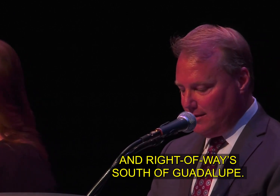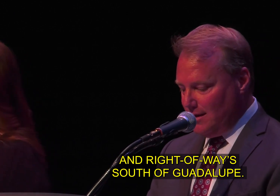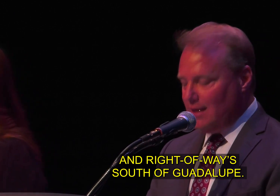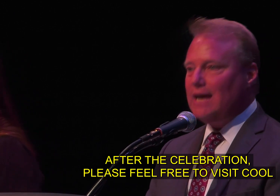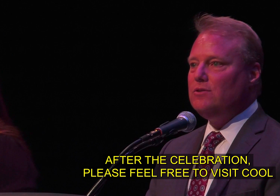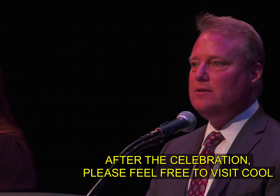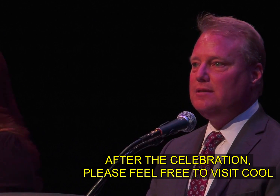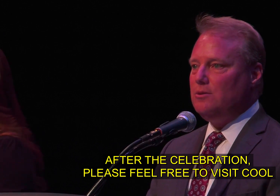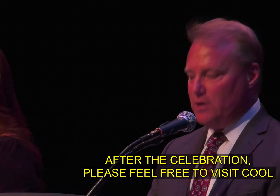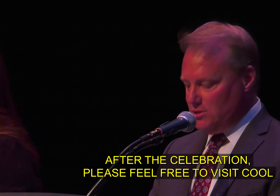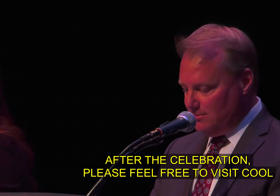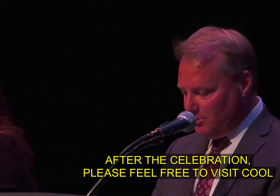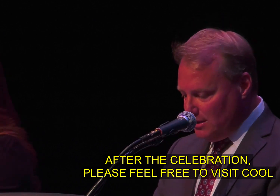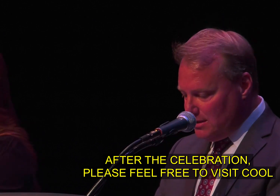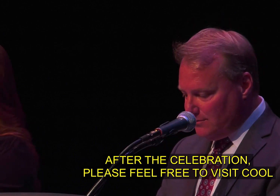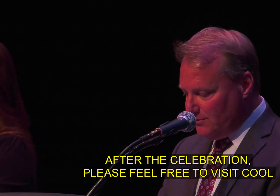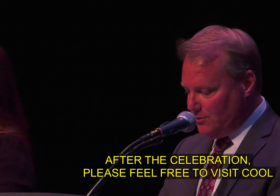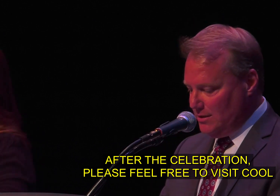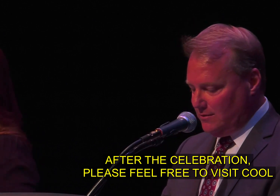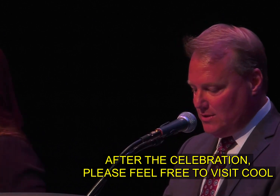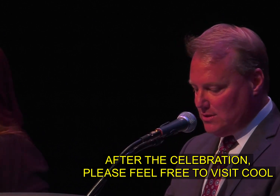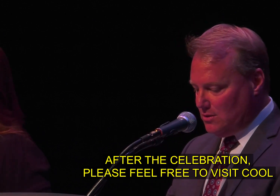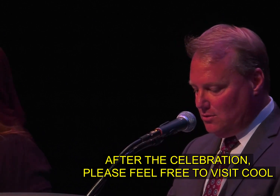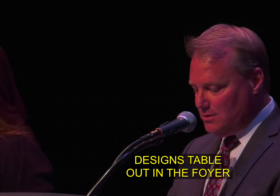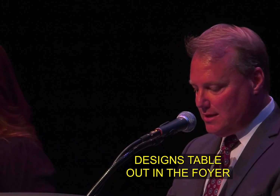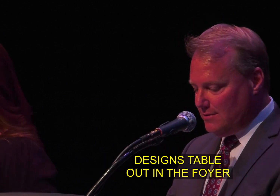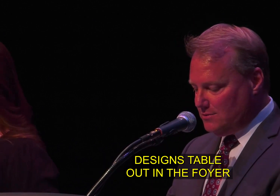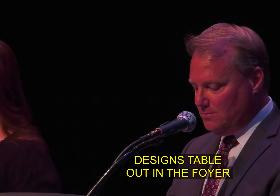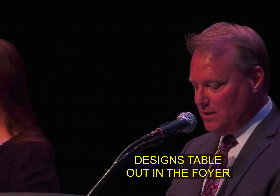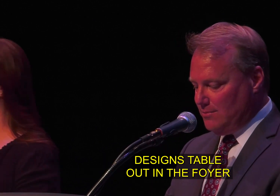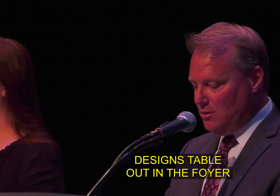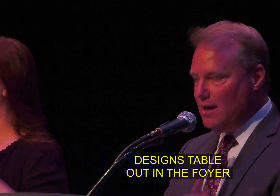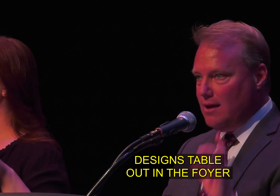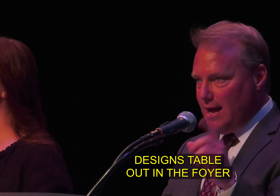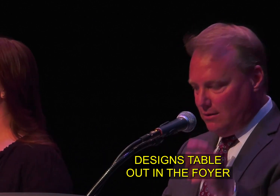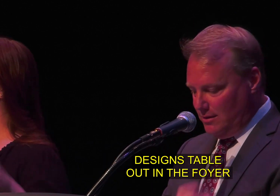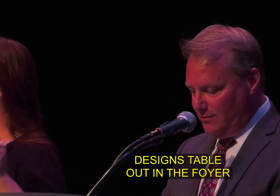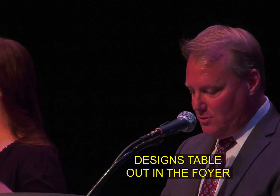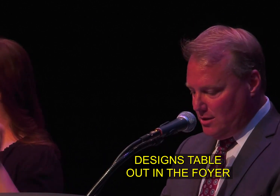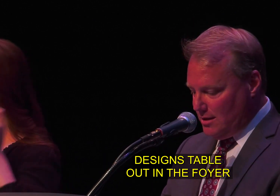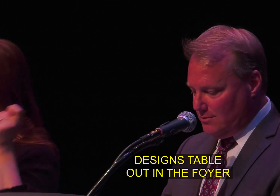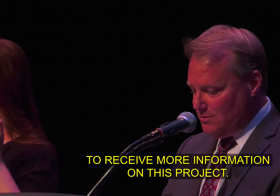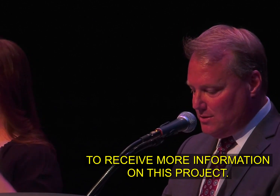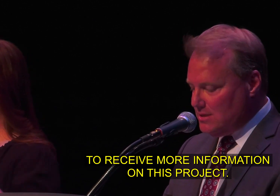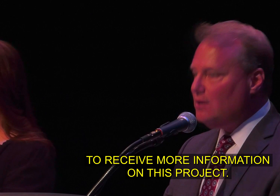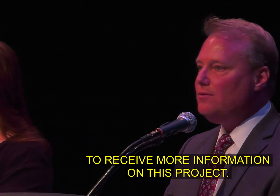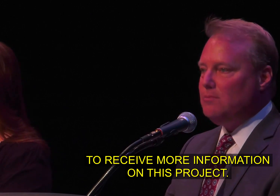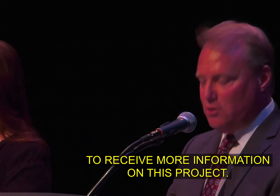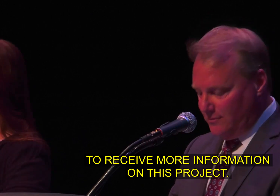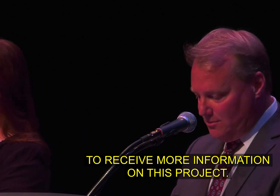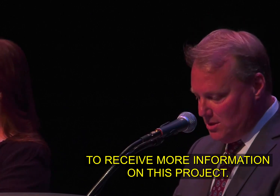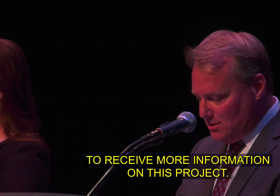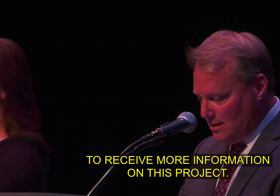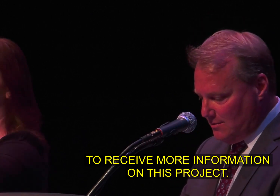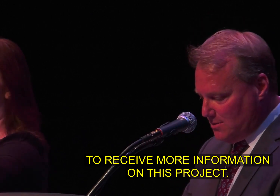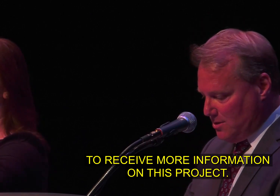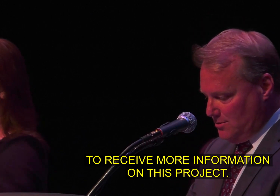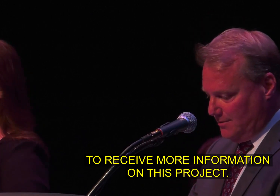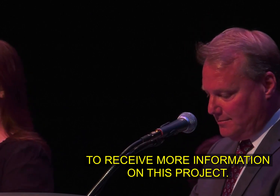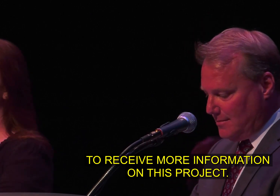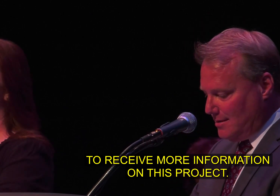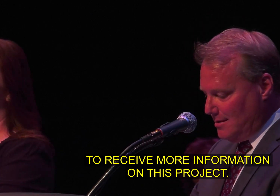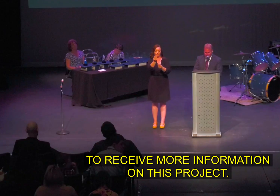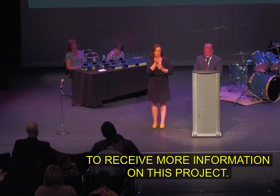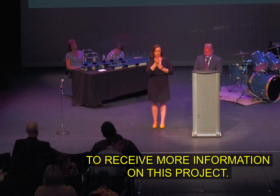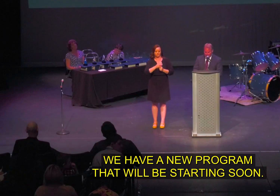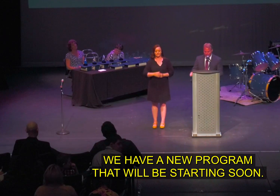guadalupe and after the celebration please feel free to visit cole designs group table out in the fourier to receive more information on this